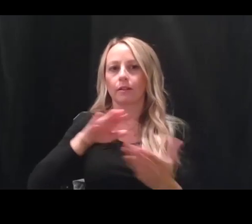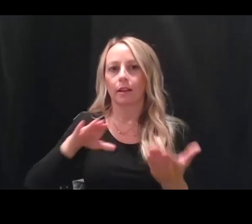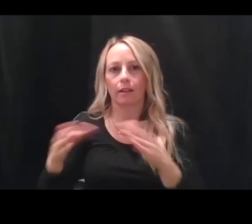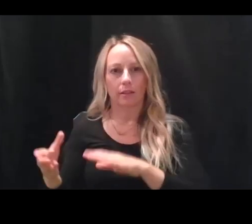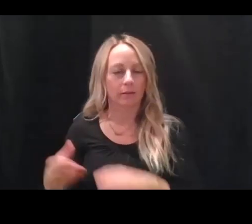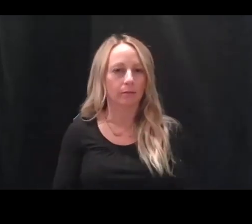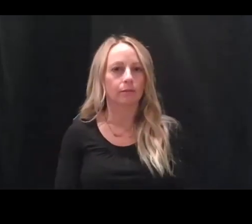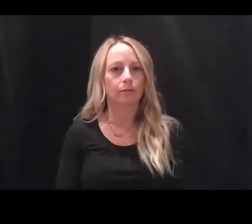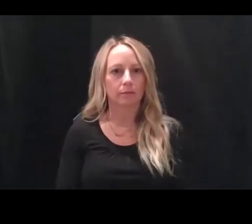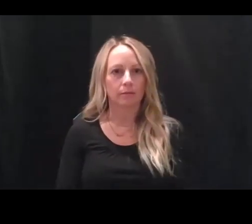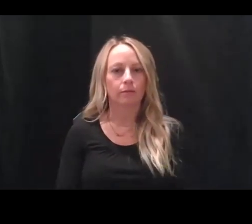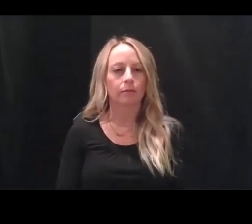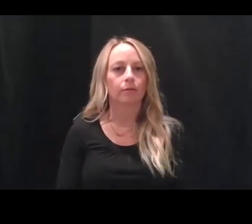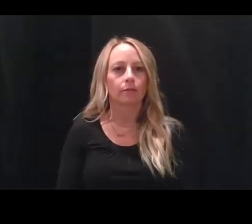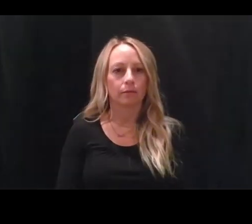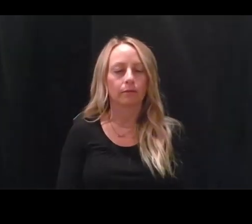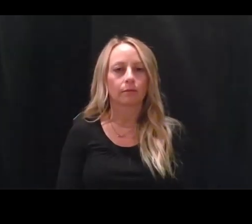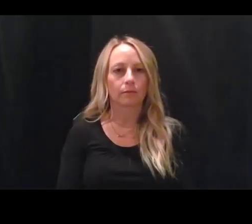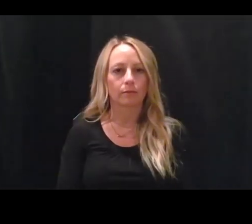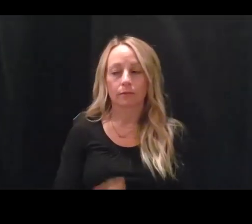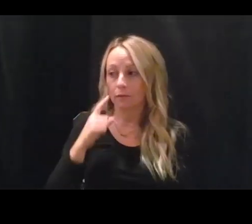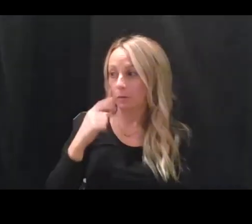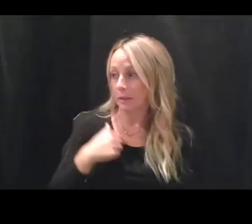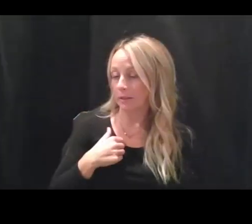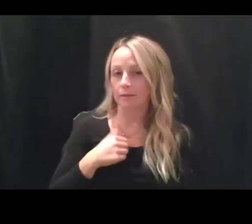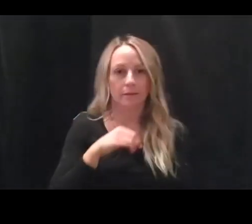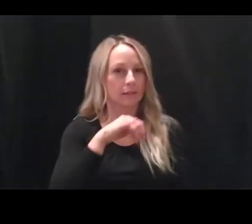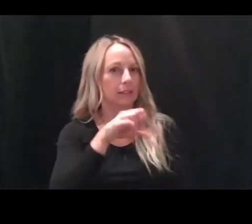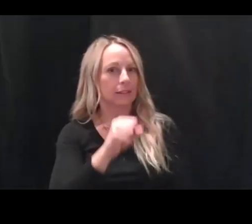Is that for me? Yes, it is.